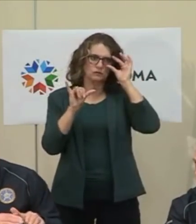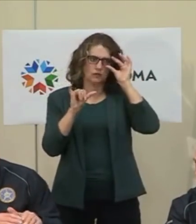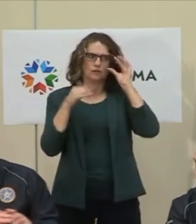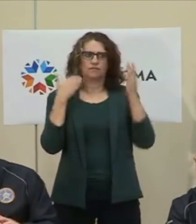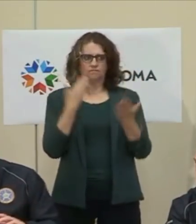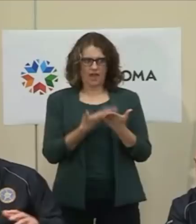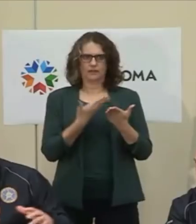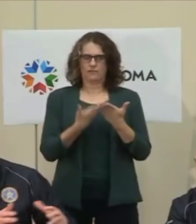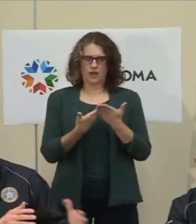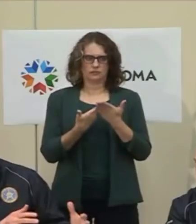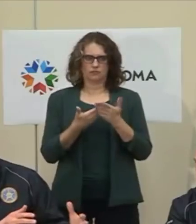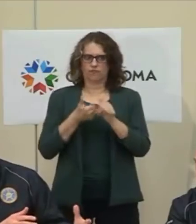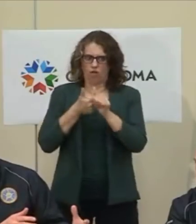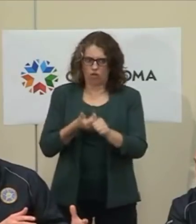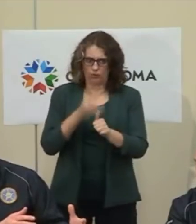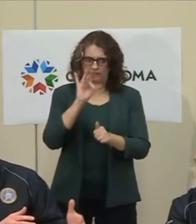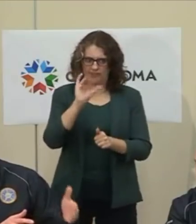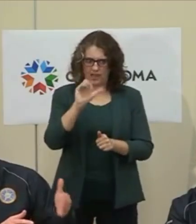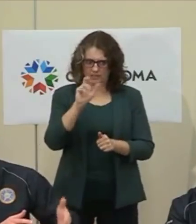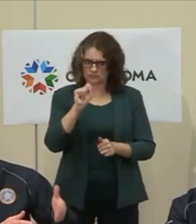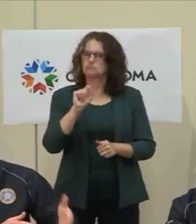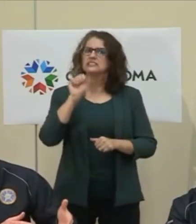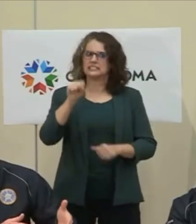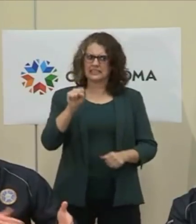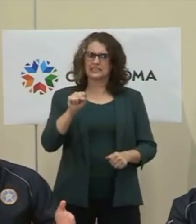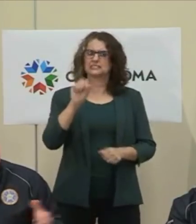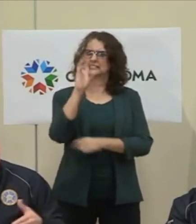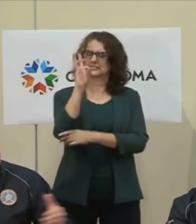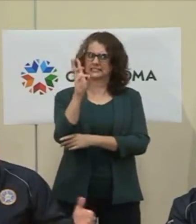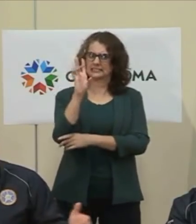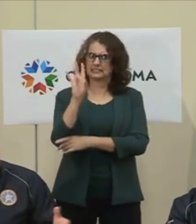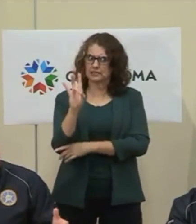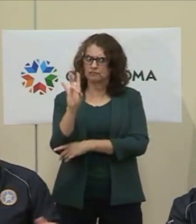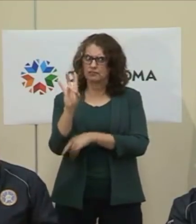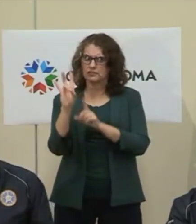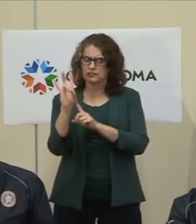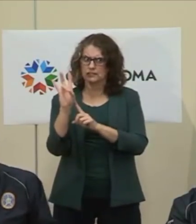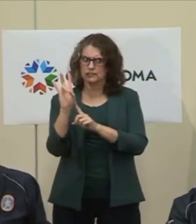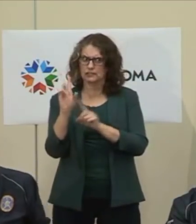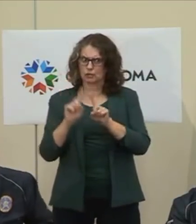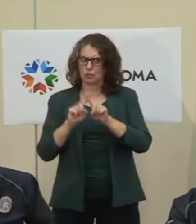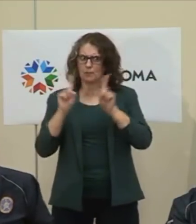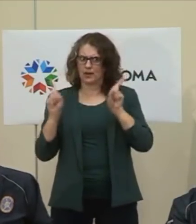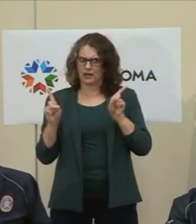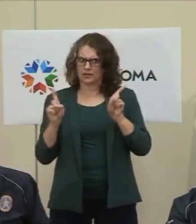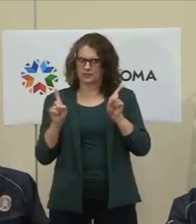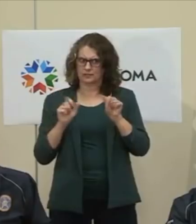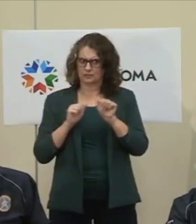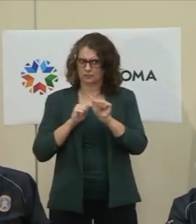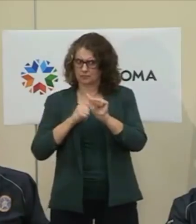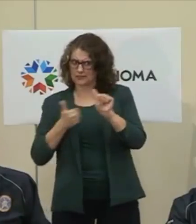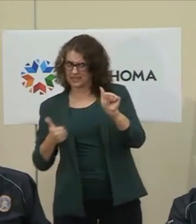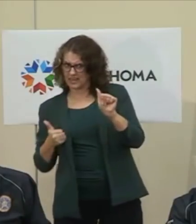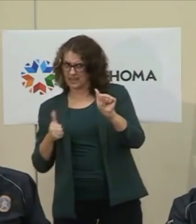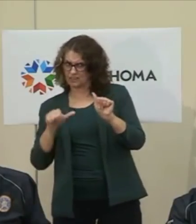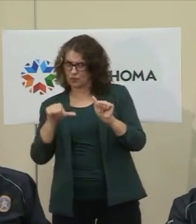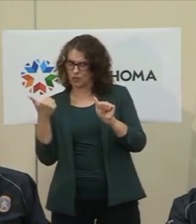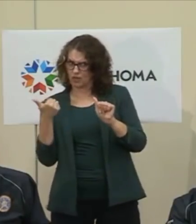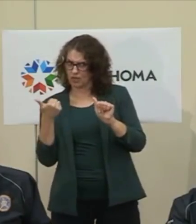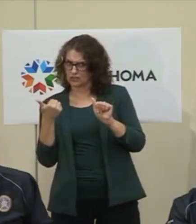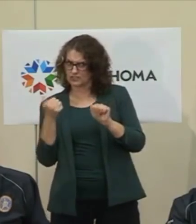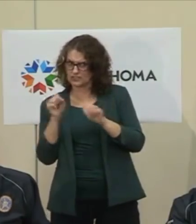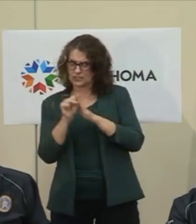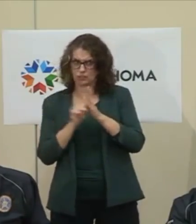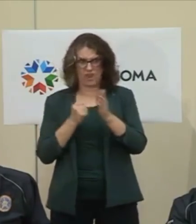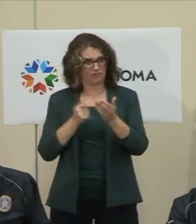we also were a little bit behind our first case for some other states. So we have to be proactive and look at that